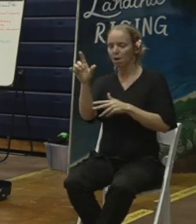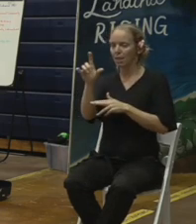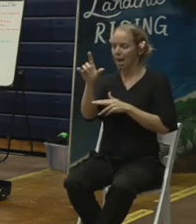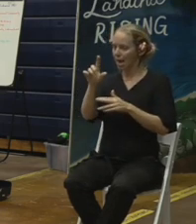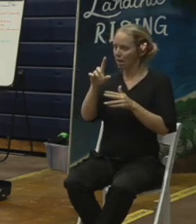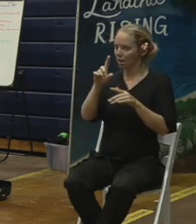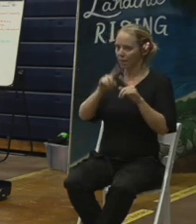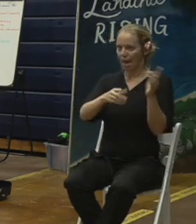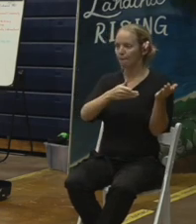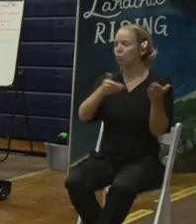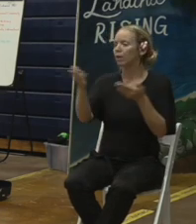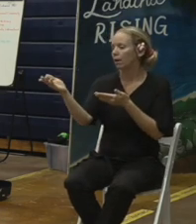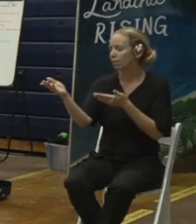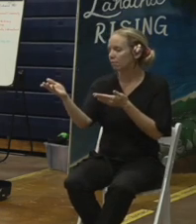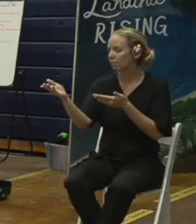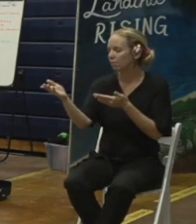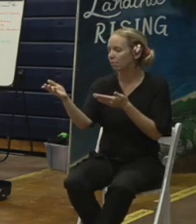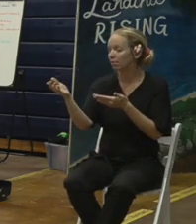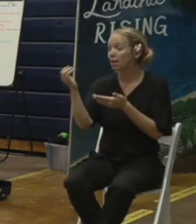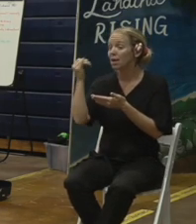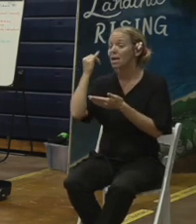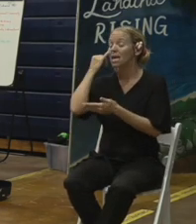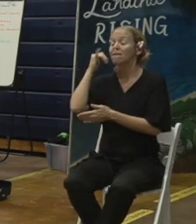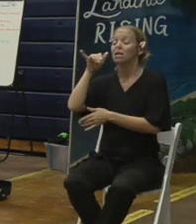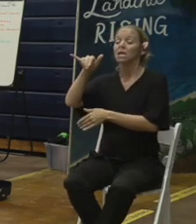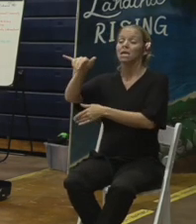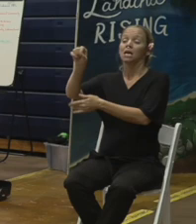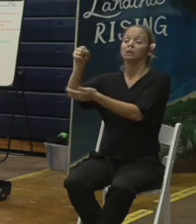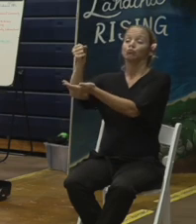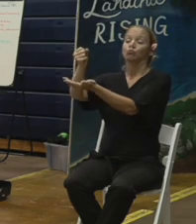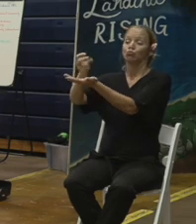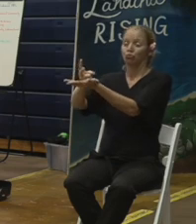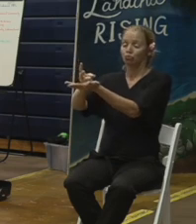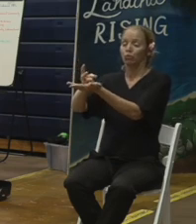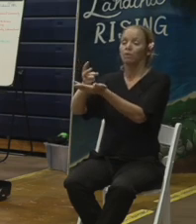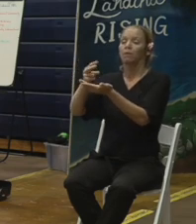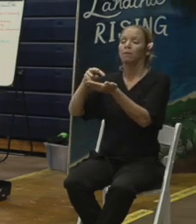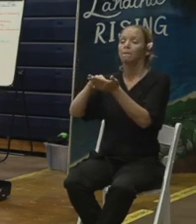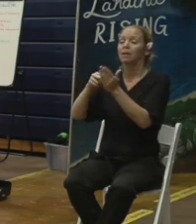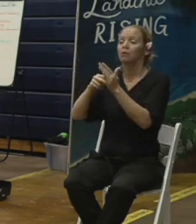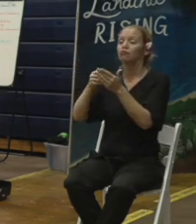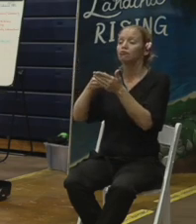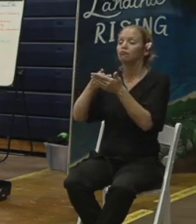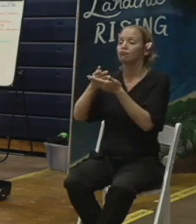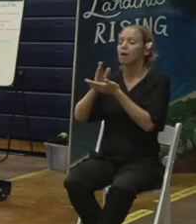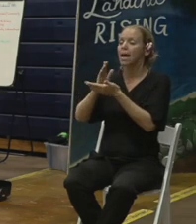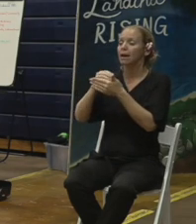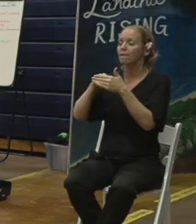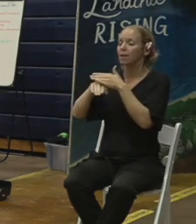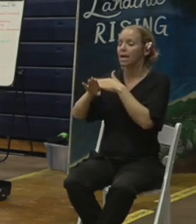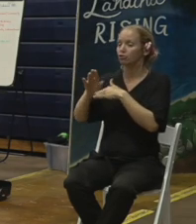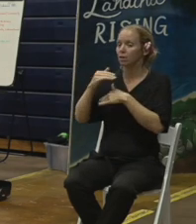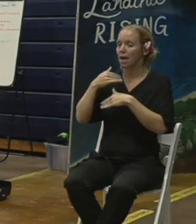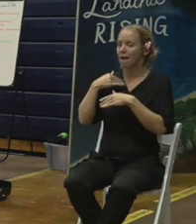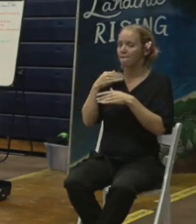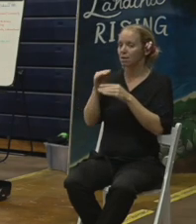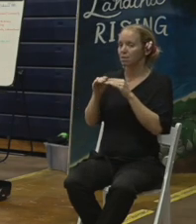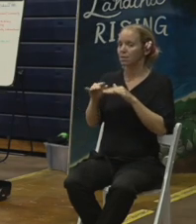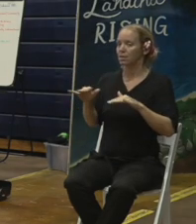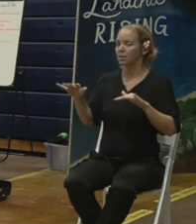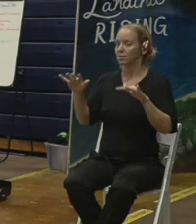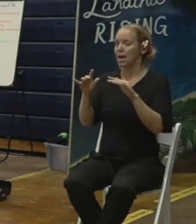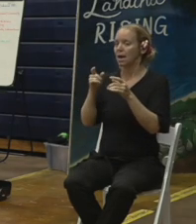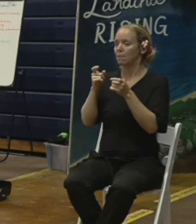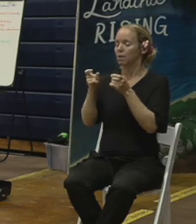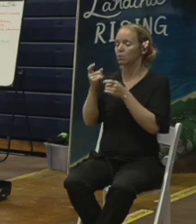site if the vote is yes the right of entry allows us to have land management for one year with an extension